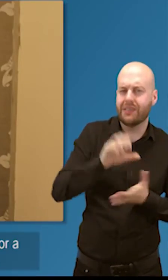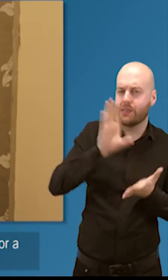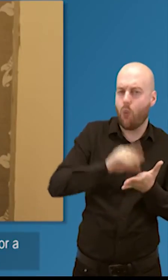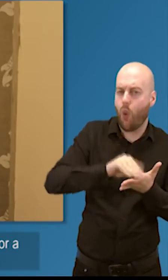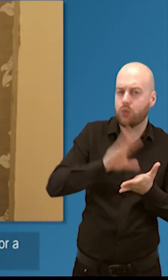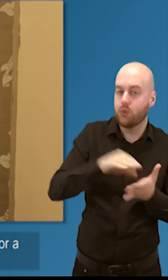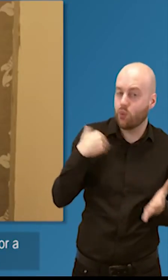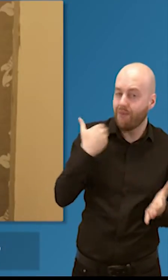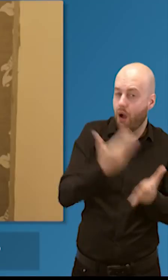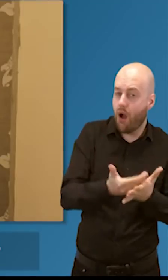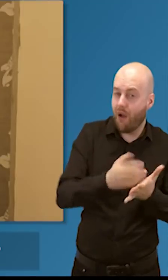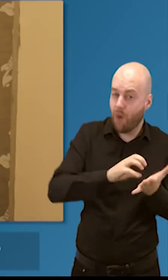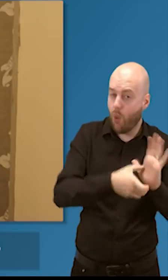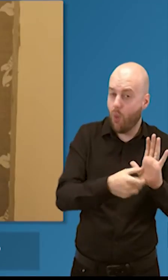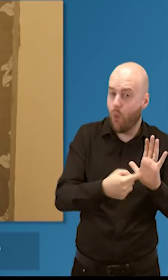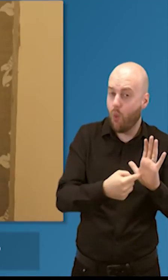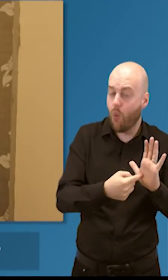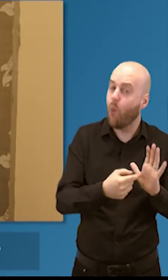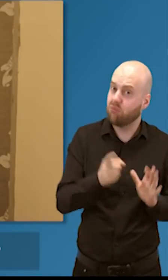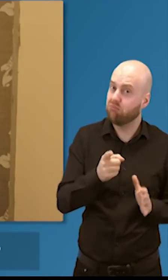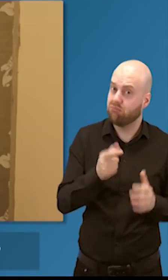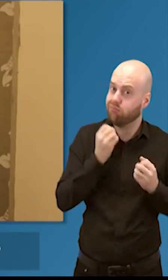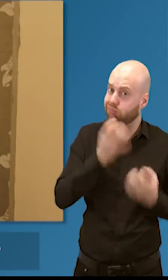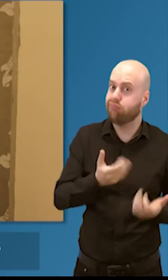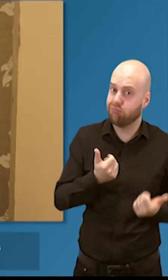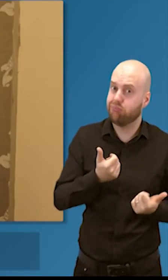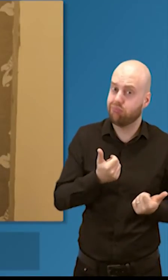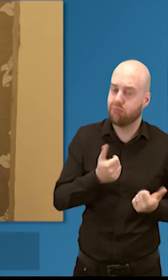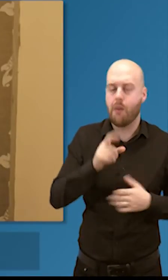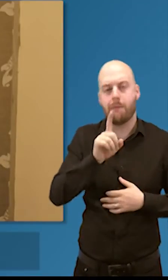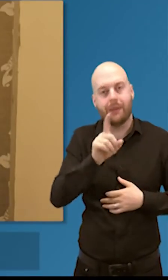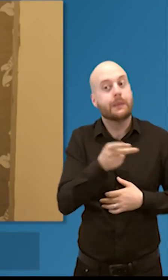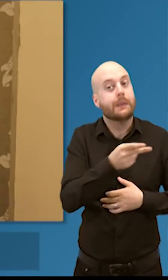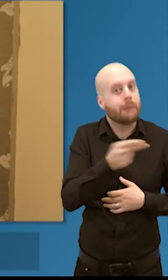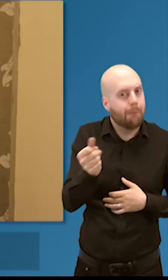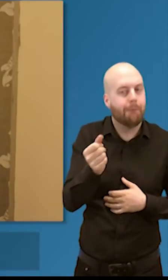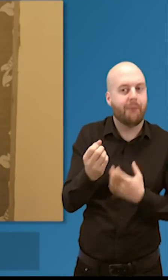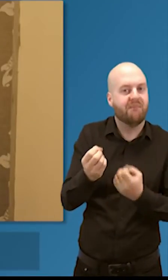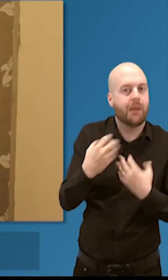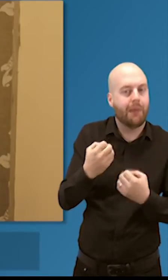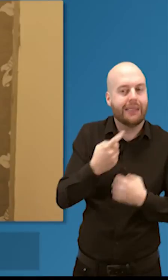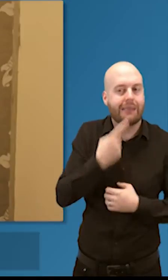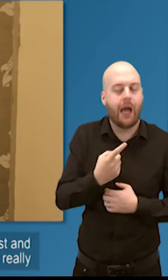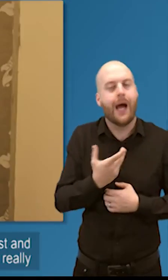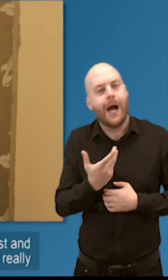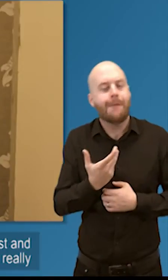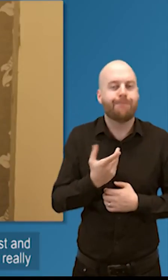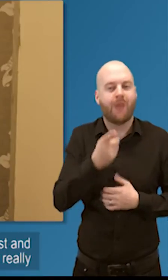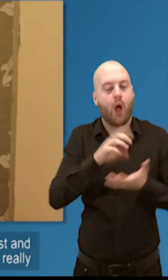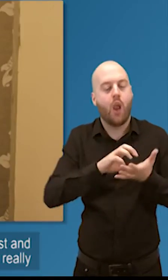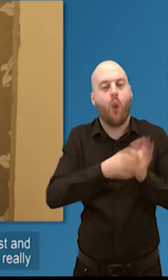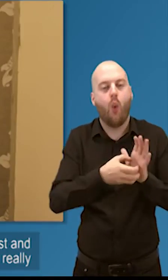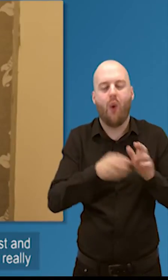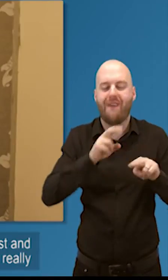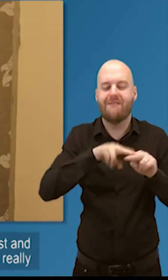it didn't fit to that so we brought it out in a few different colors a couple of different shapes so that that should really help to address that so if you've had problems